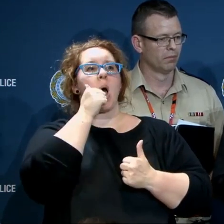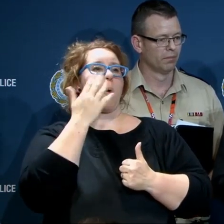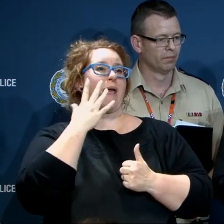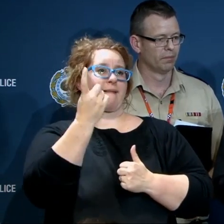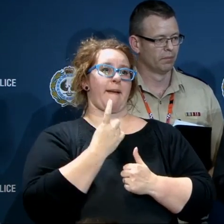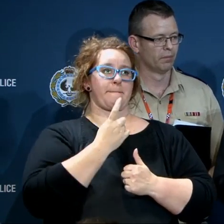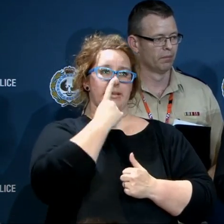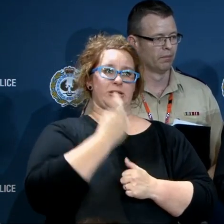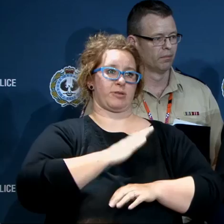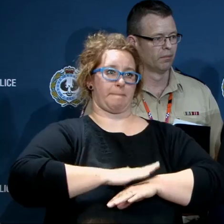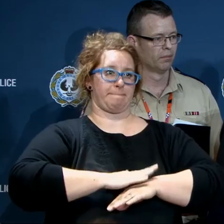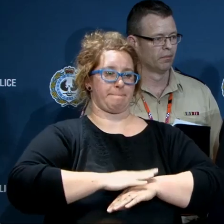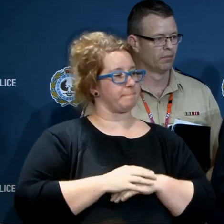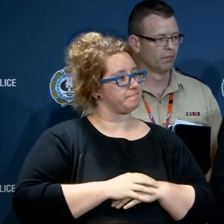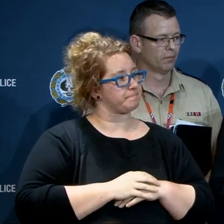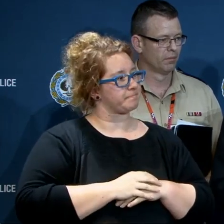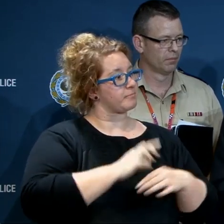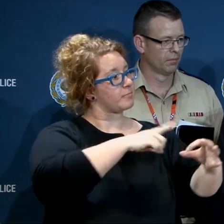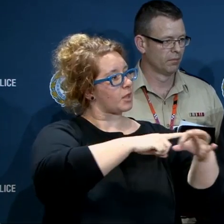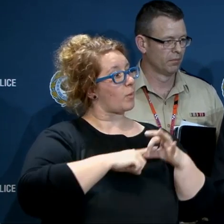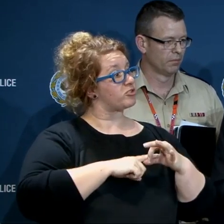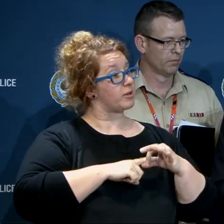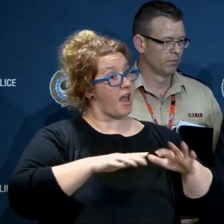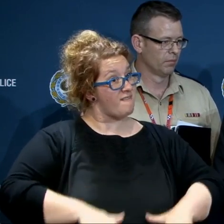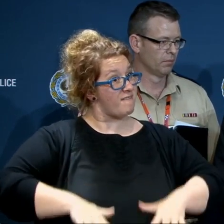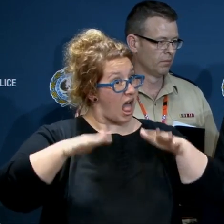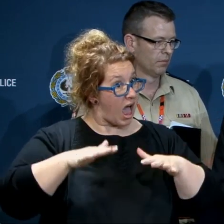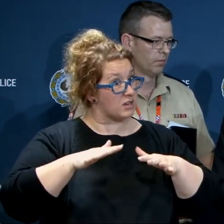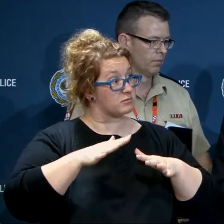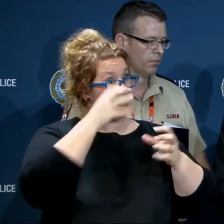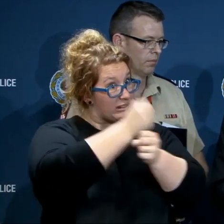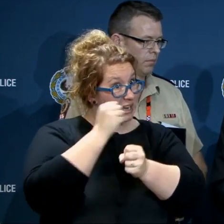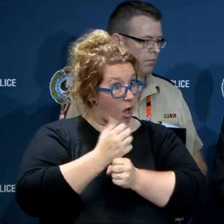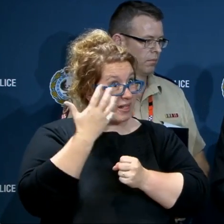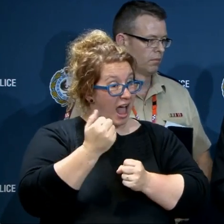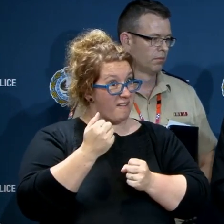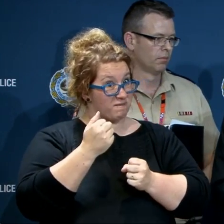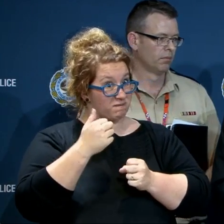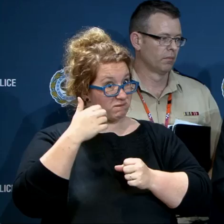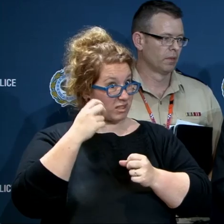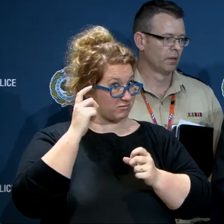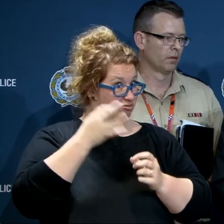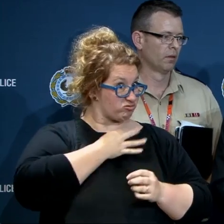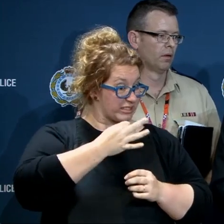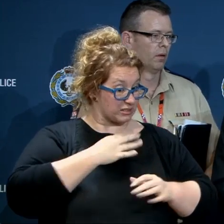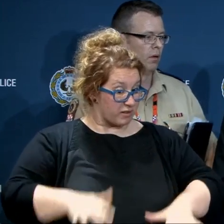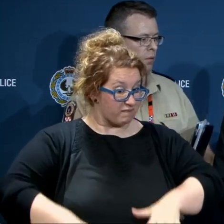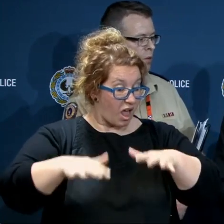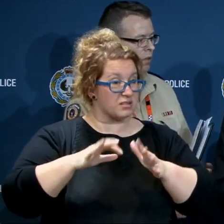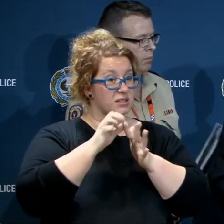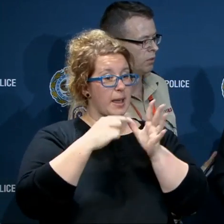expectation of peak. In terms of flood threats, what is the threat to glenelle currently to the Padalawonga waterway?